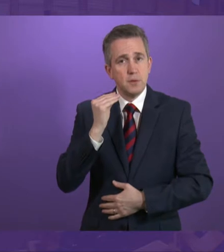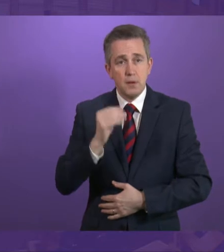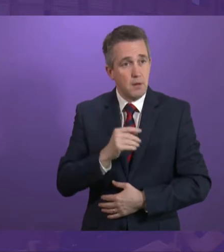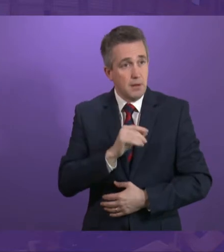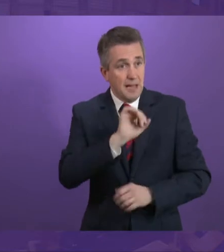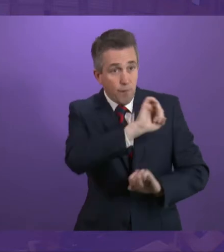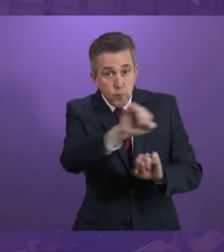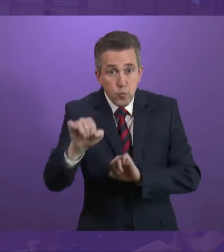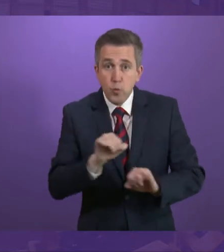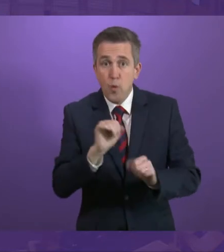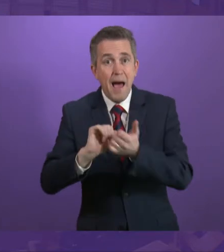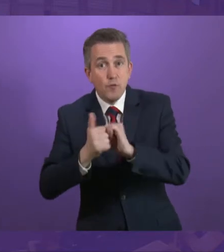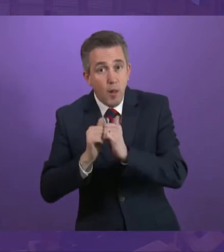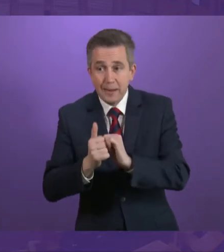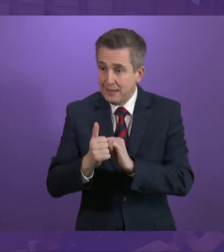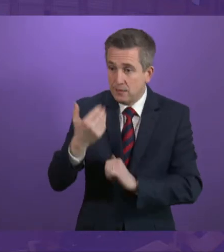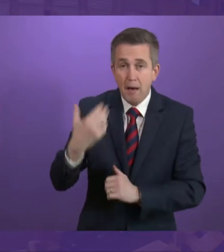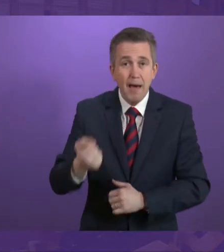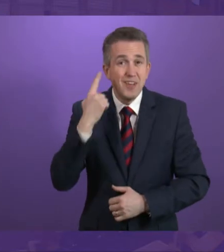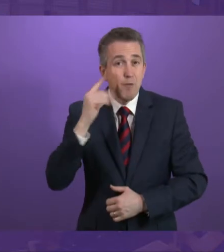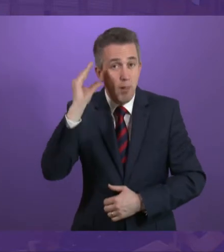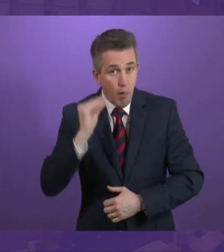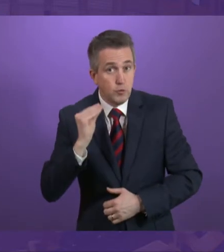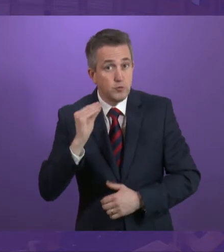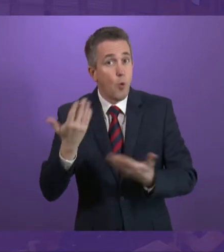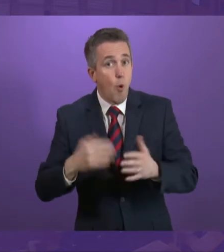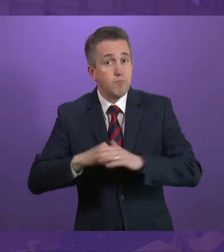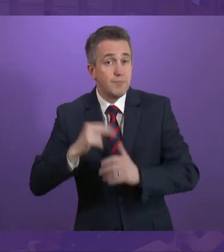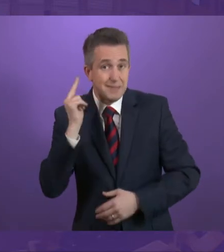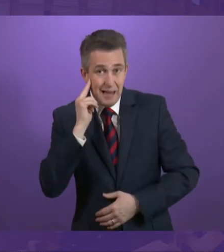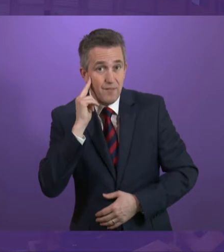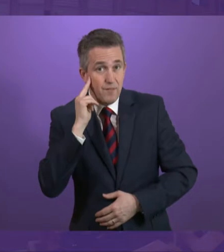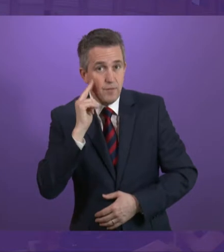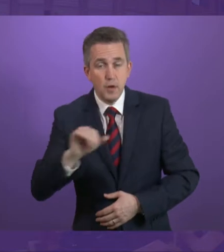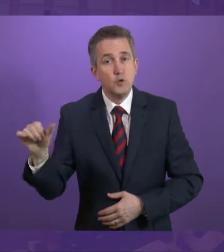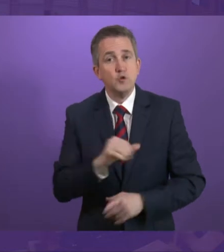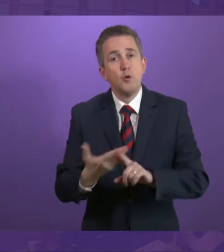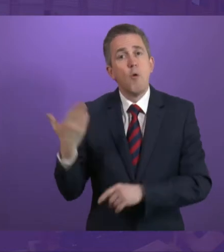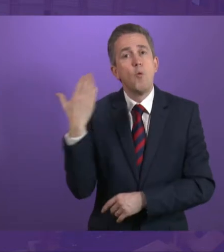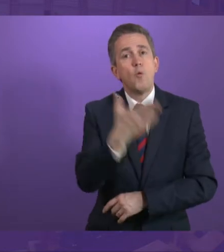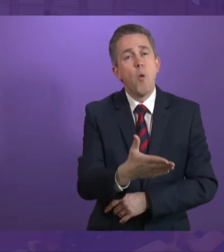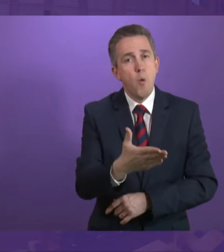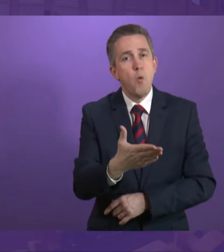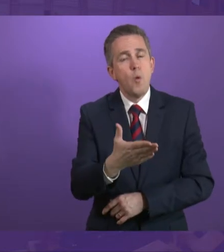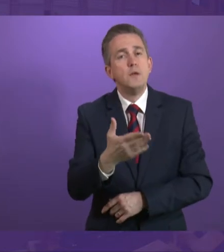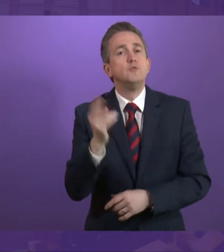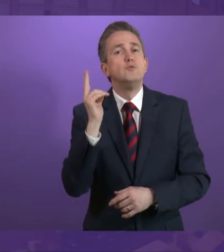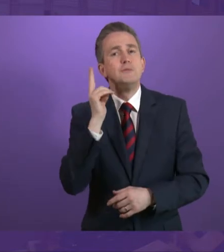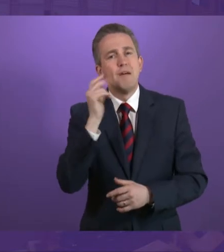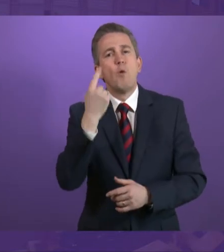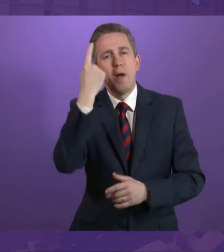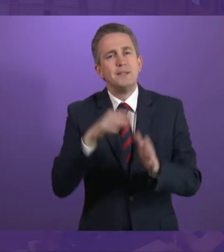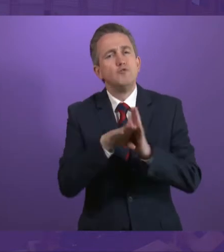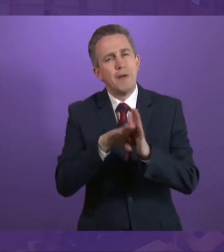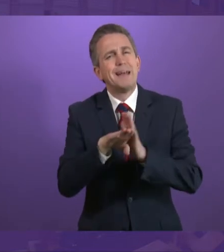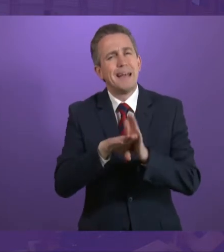colleagues who have already suffered a loss of hearing or deafness, are encouraged to attend the awareness training courses